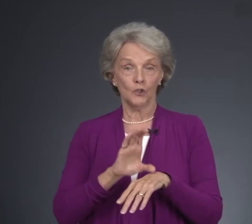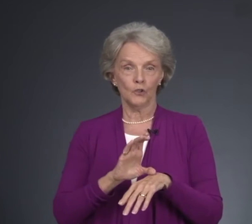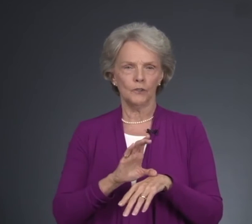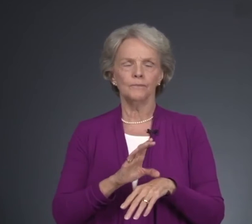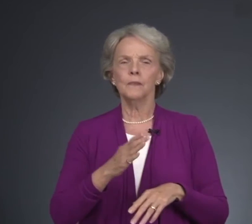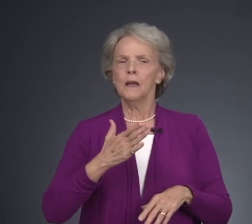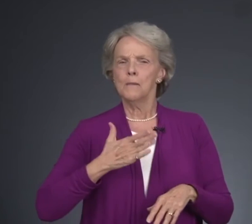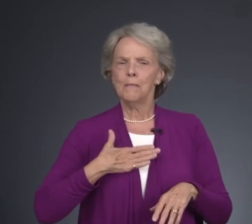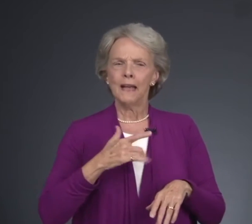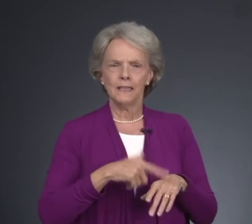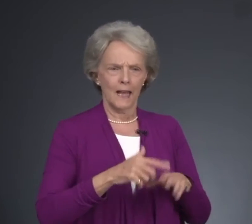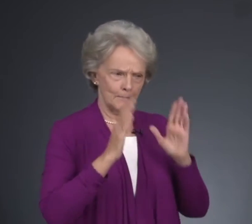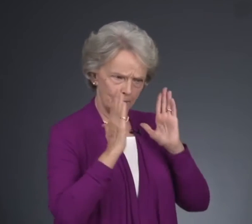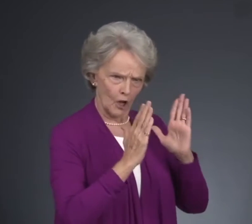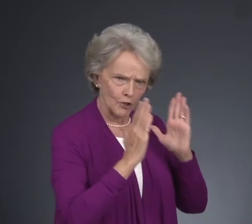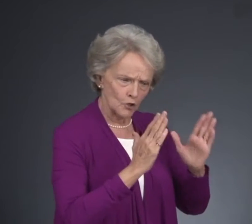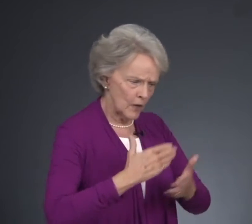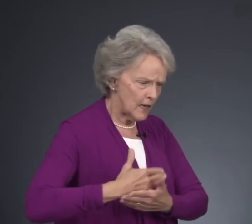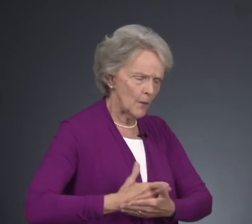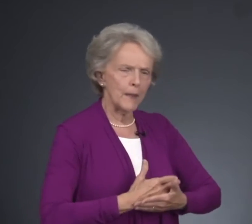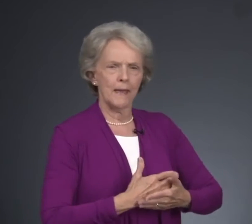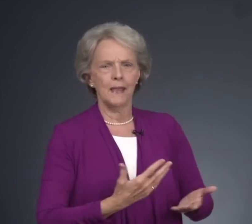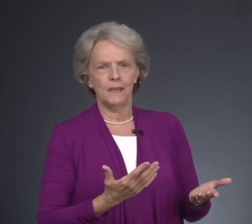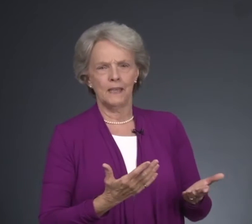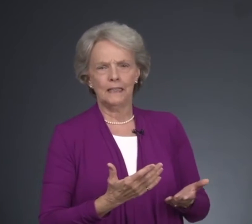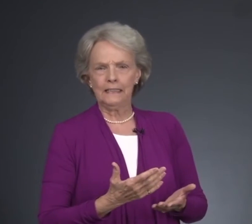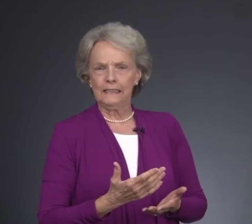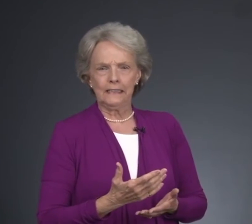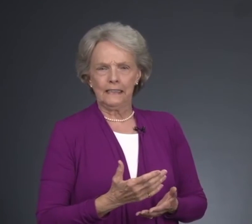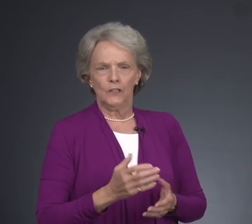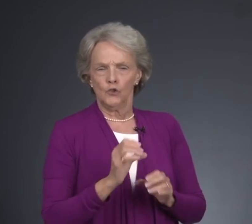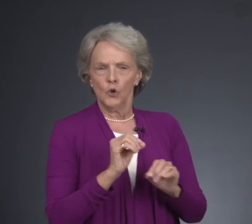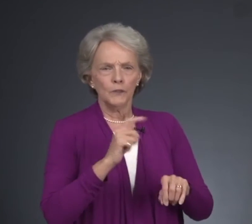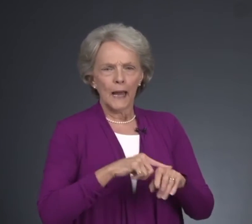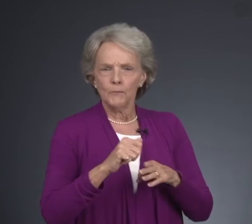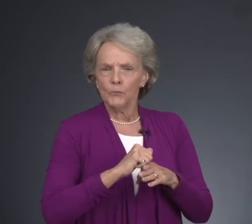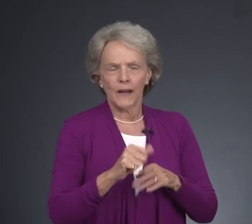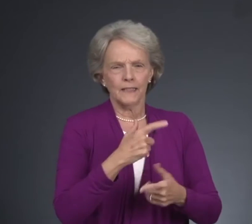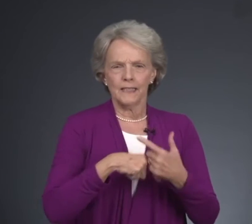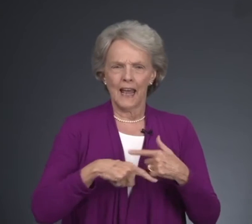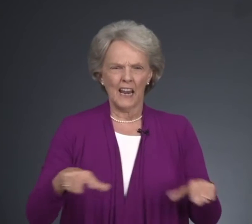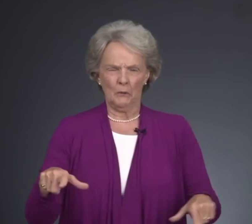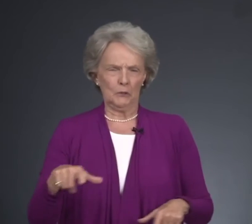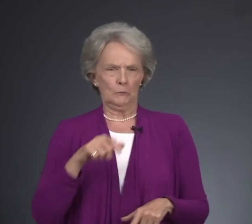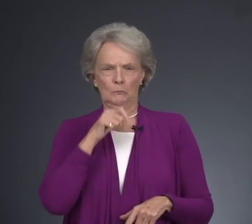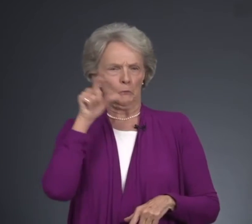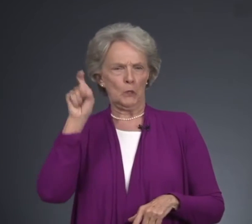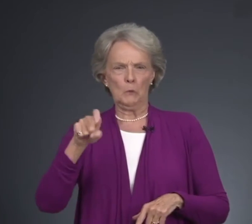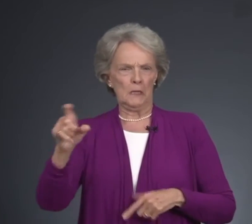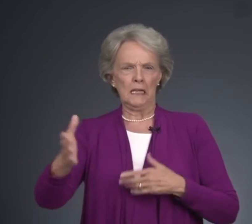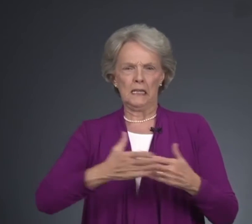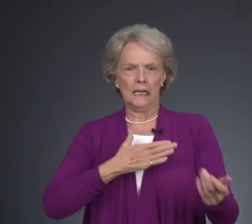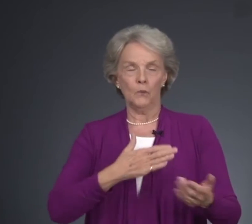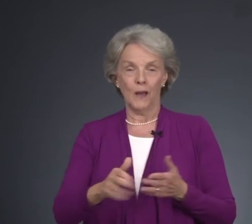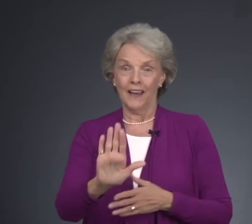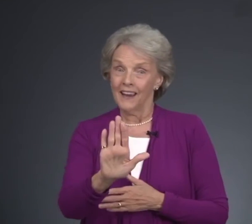church. My time, concentrated on the baby, no time to practice sign language, don't need any way.